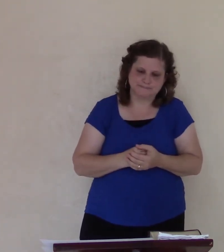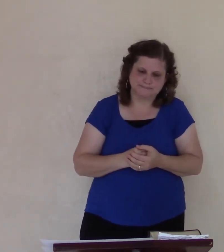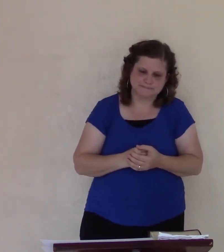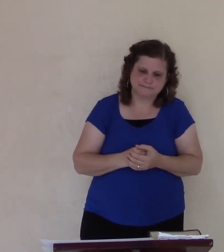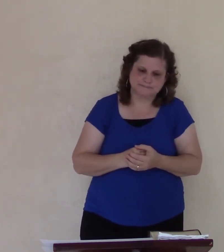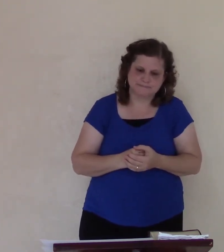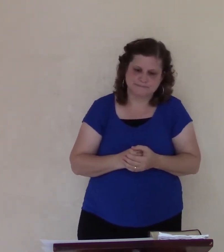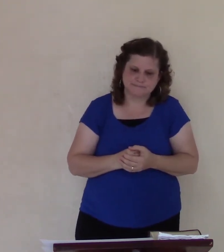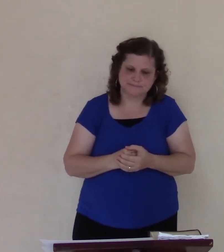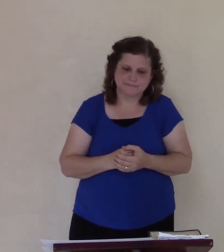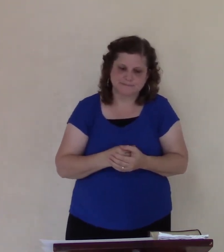that you come to church.